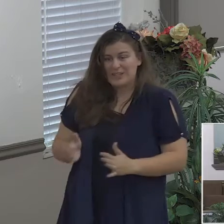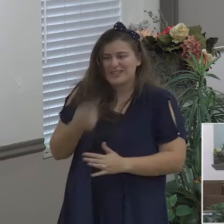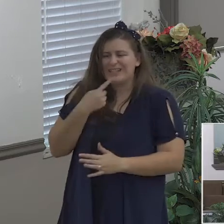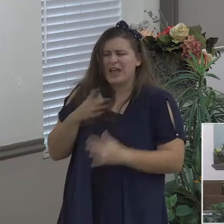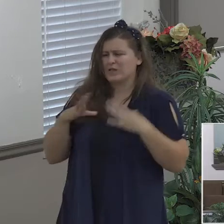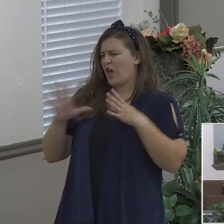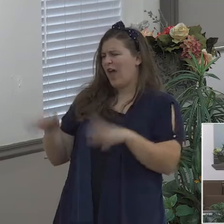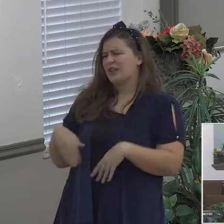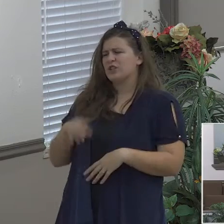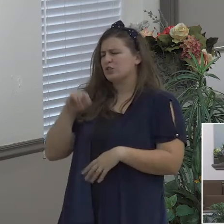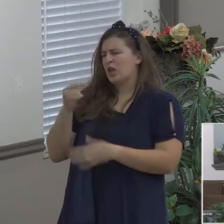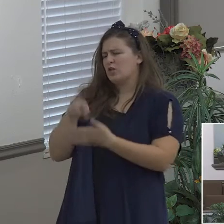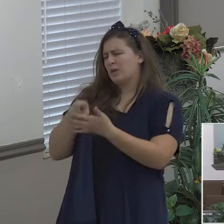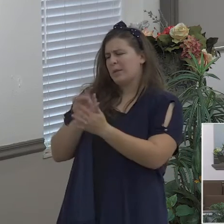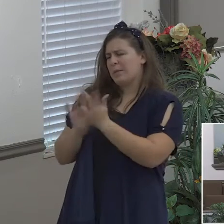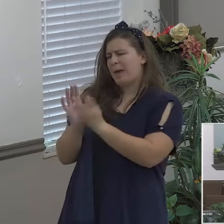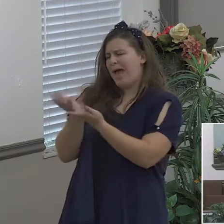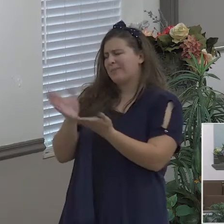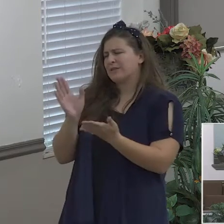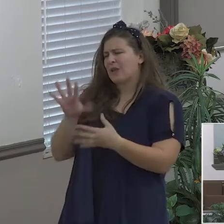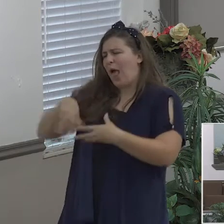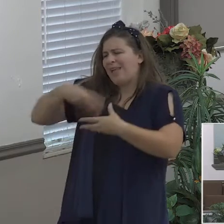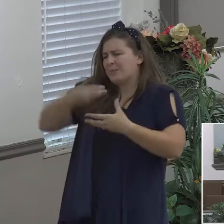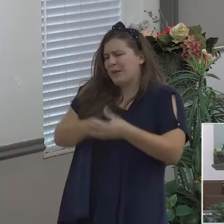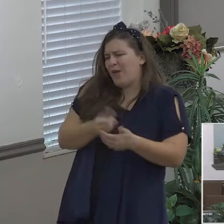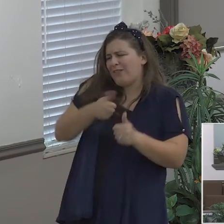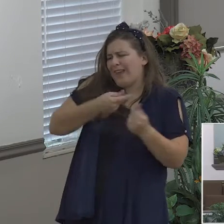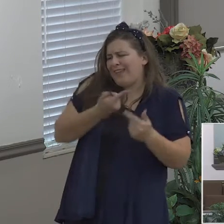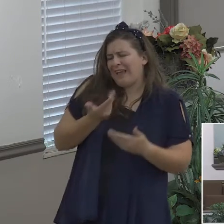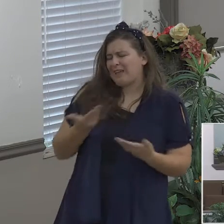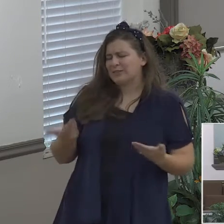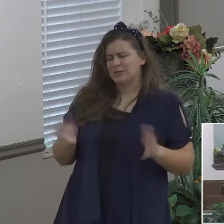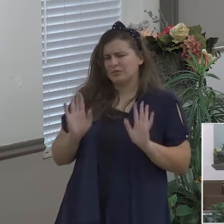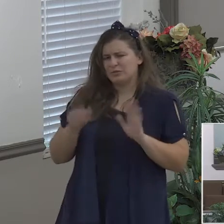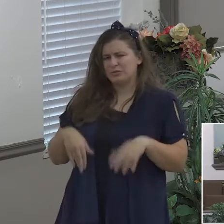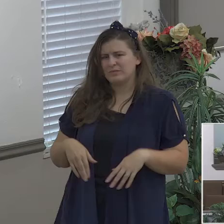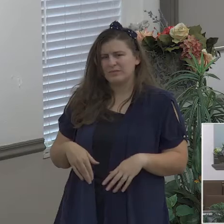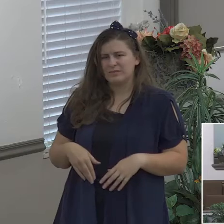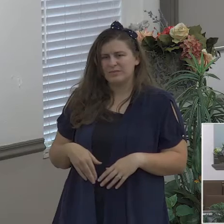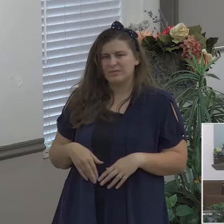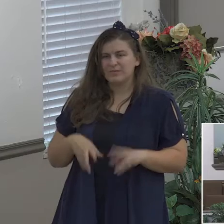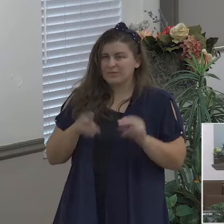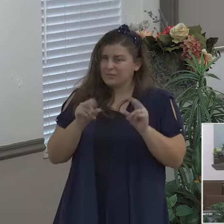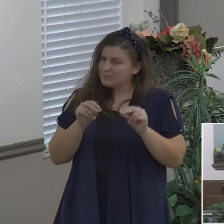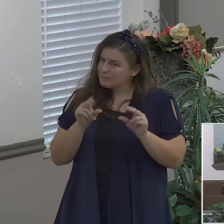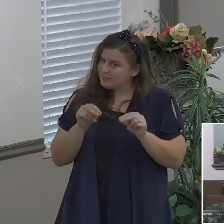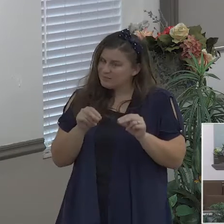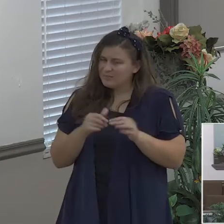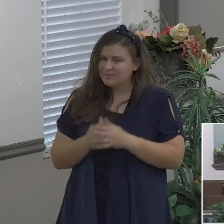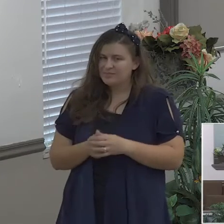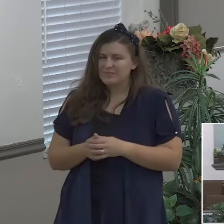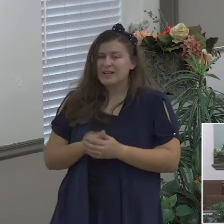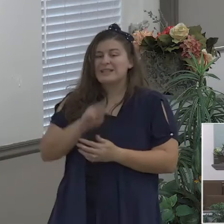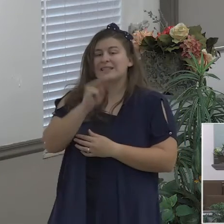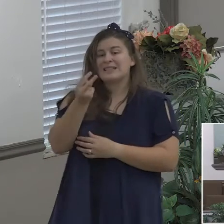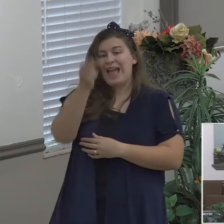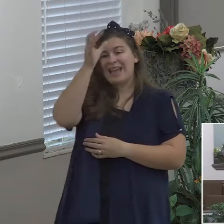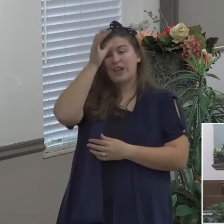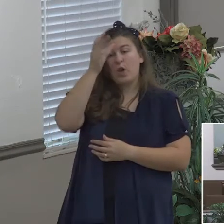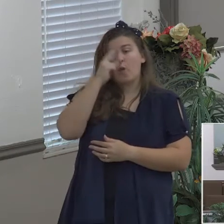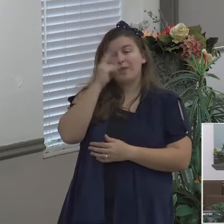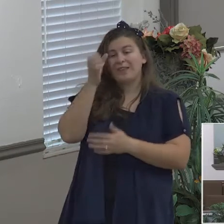a-okay in 2nd Corinthians chapter 4 interesting two verses here beginning verse 3